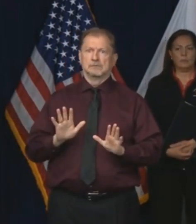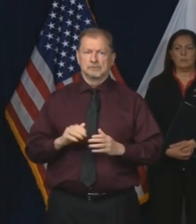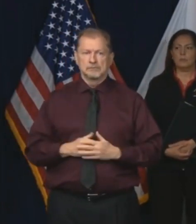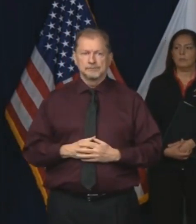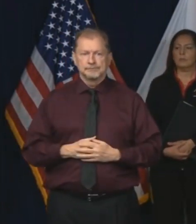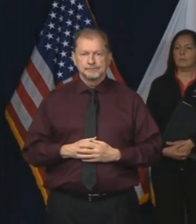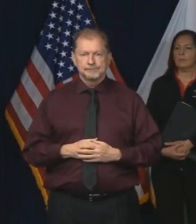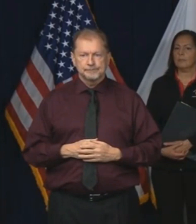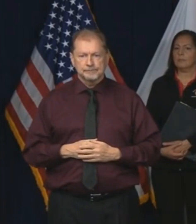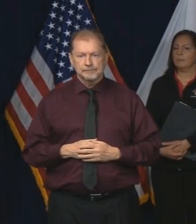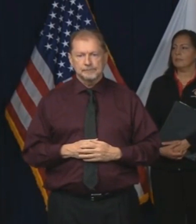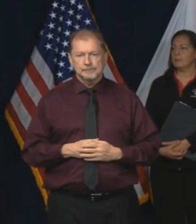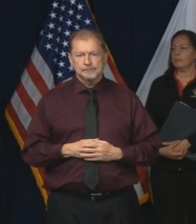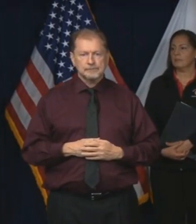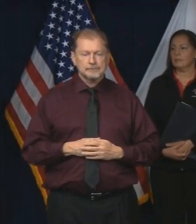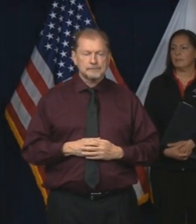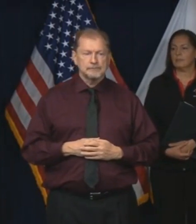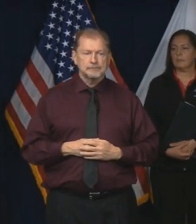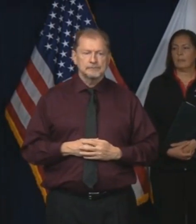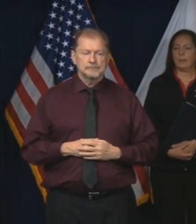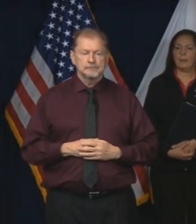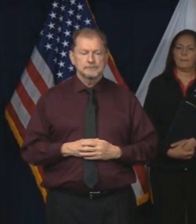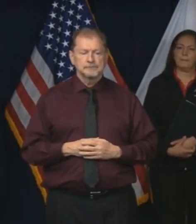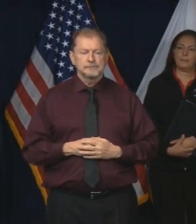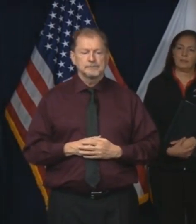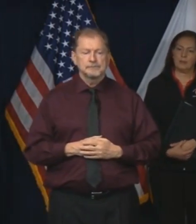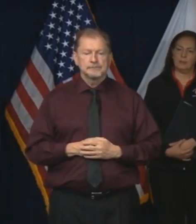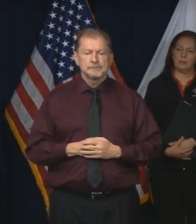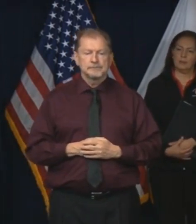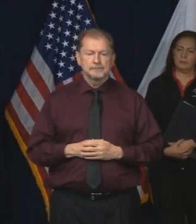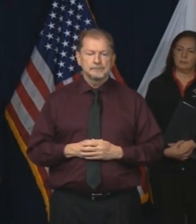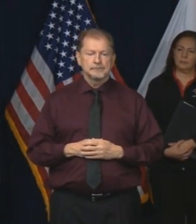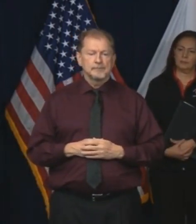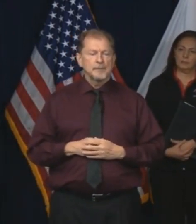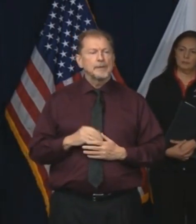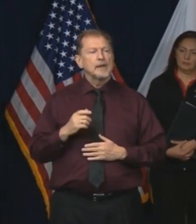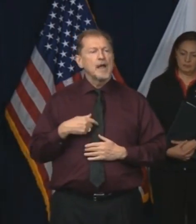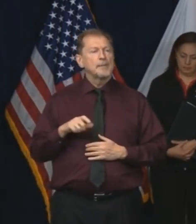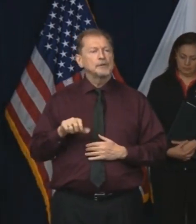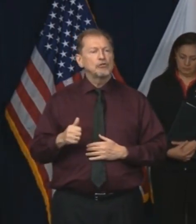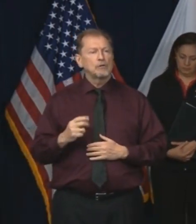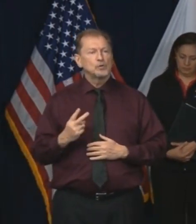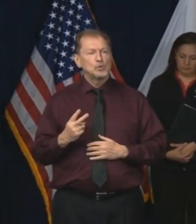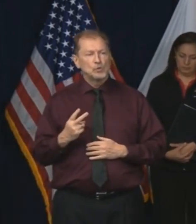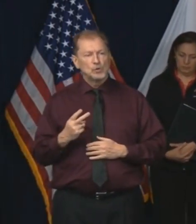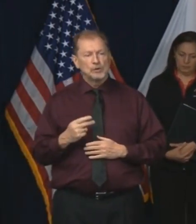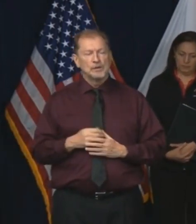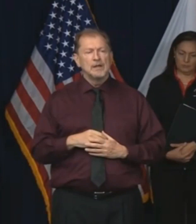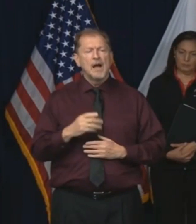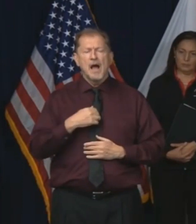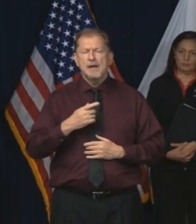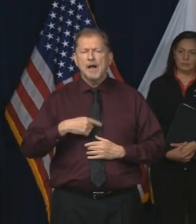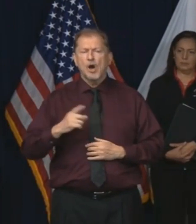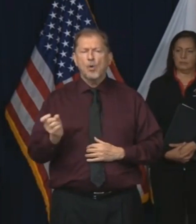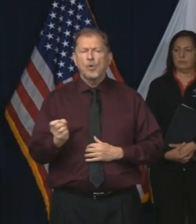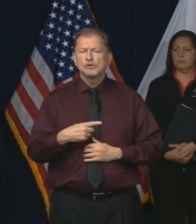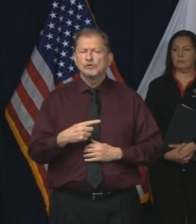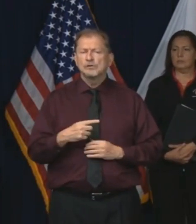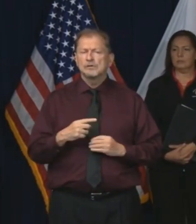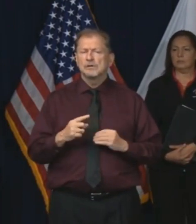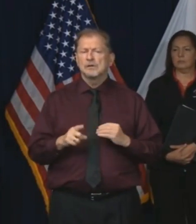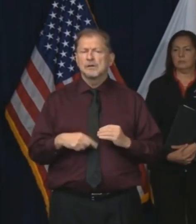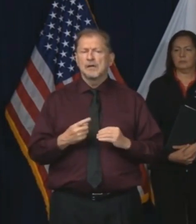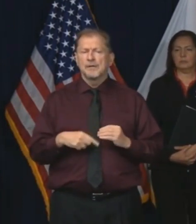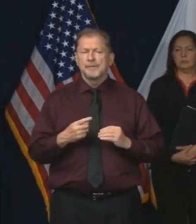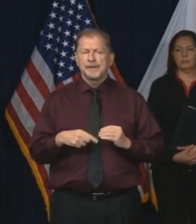right. Thank you, Eric. I'm Mike Puccinelli from Channel 2, and I wanted to start by asking you about